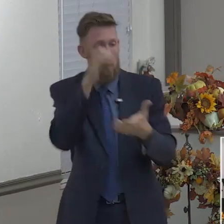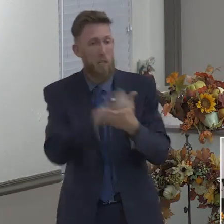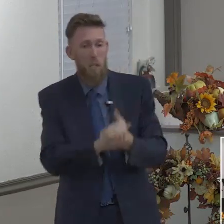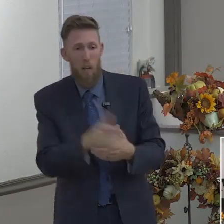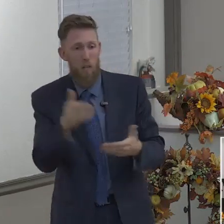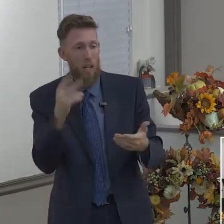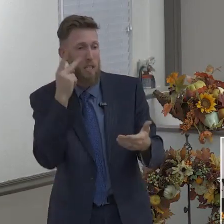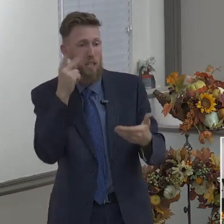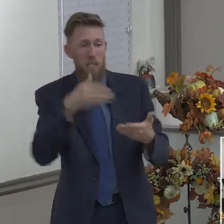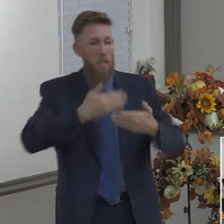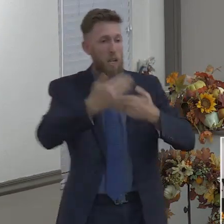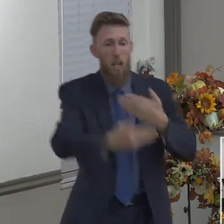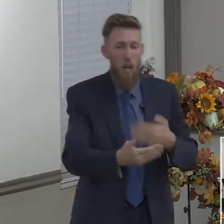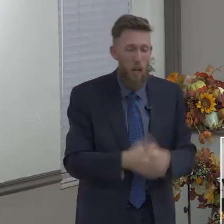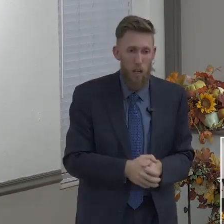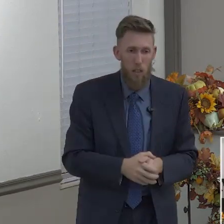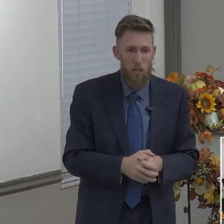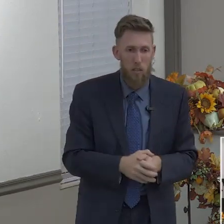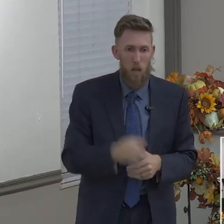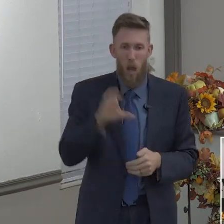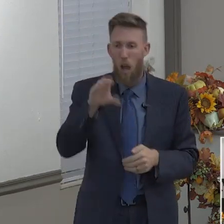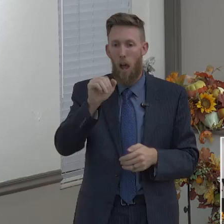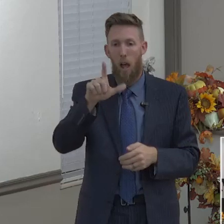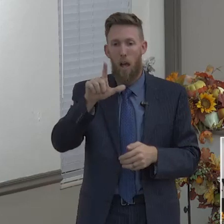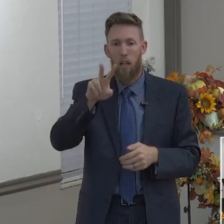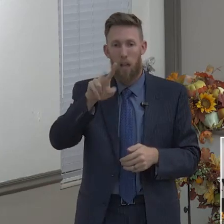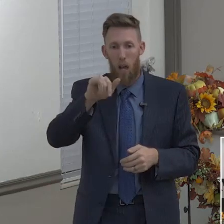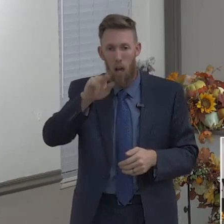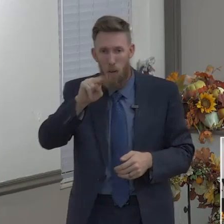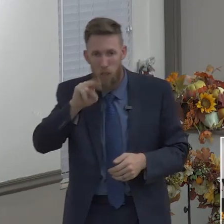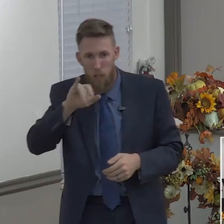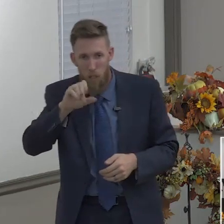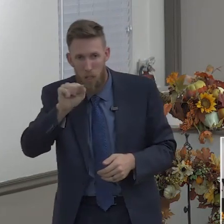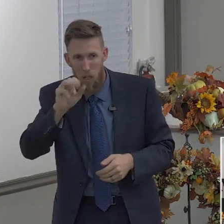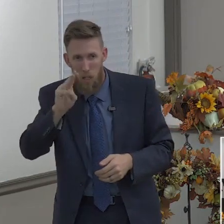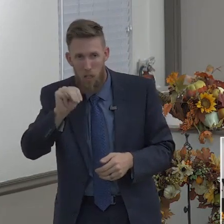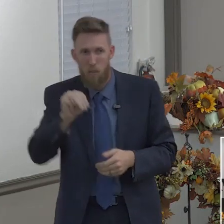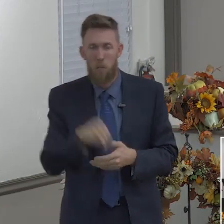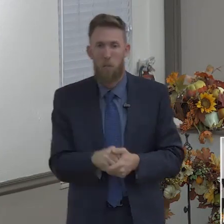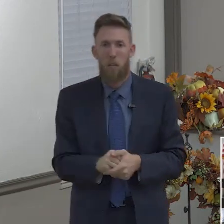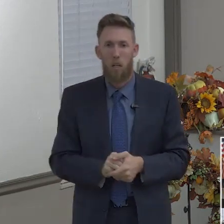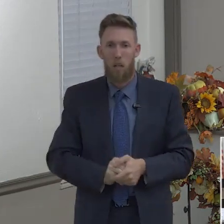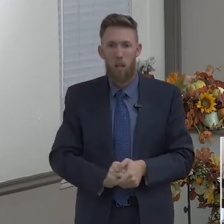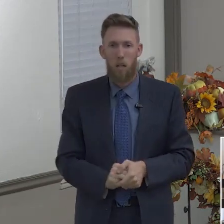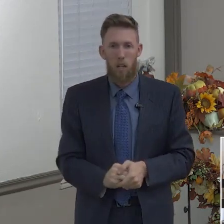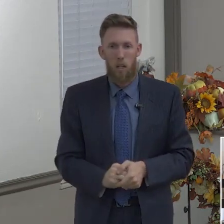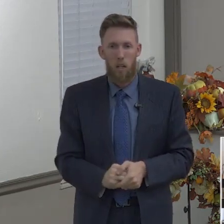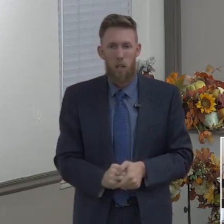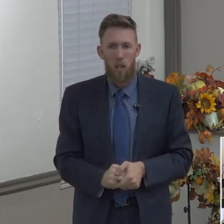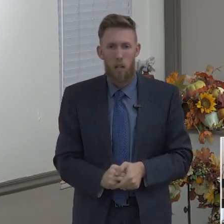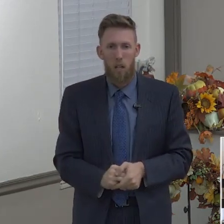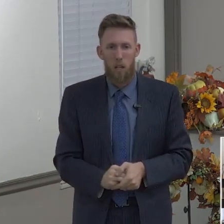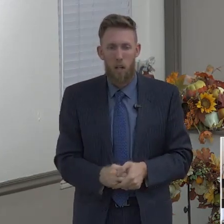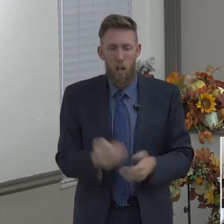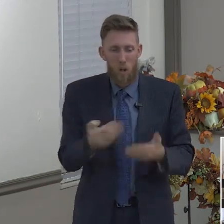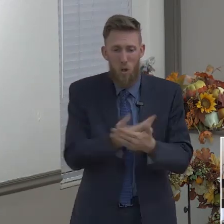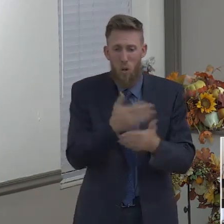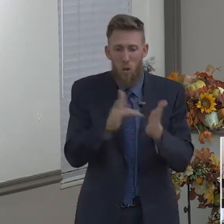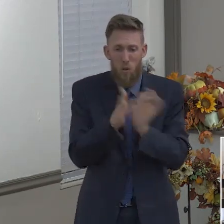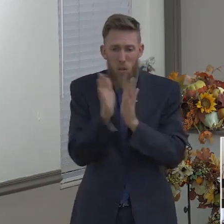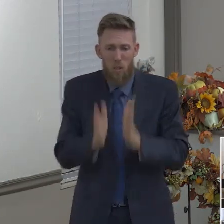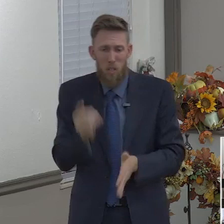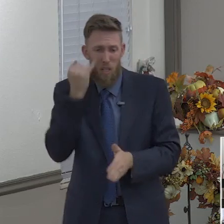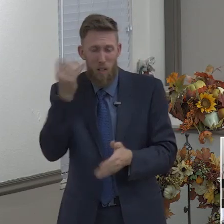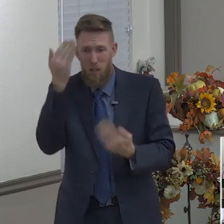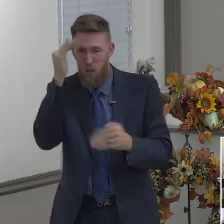go to heaven, and He elects certain people to go to hell, and you have no say in the matter. And new Christians, if they don't know the word of God, then they